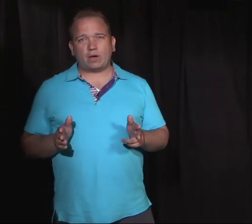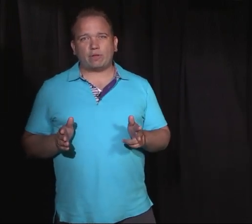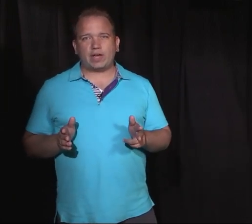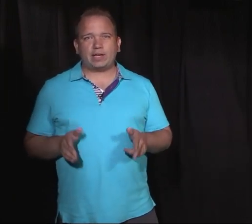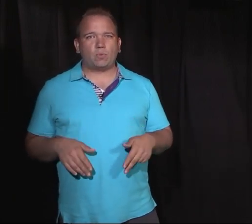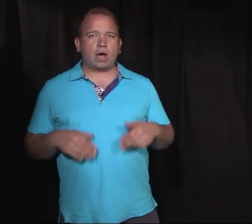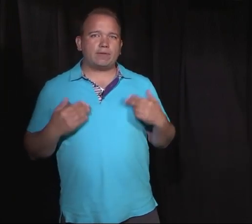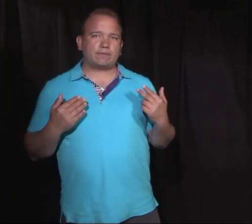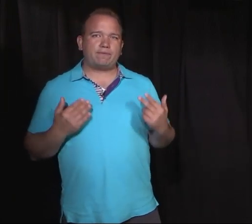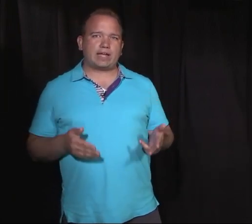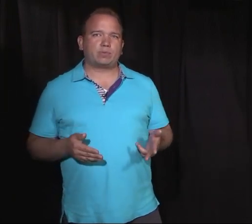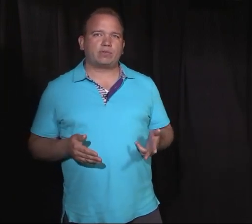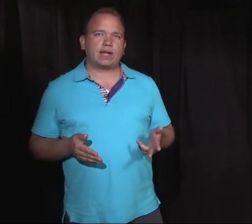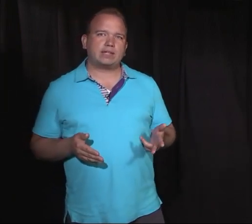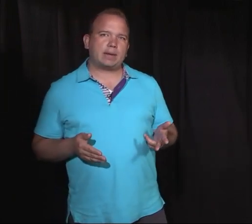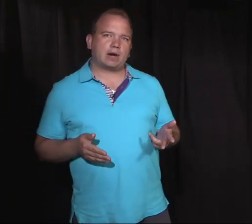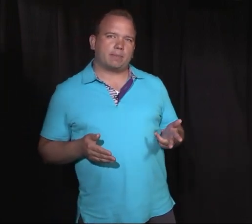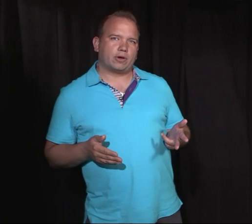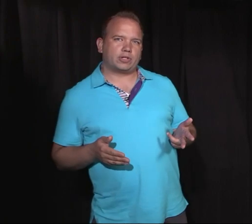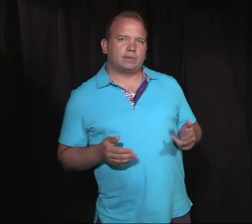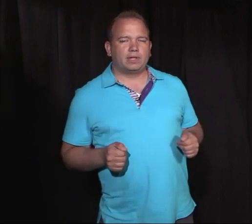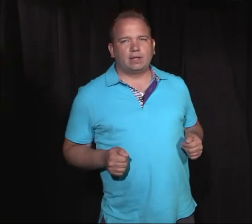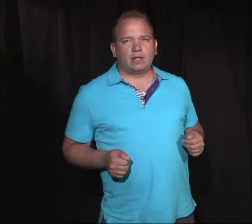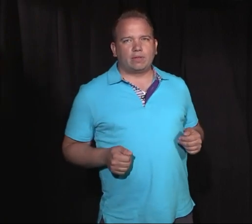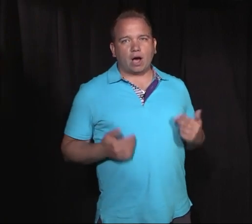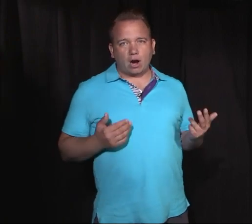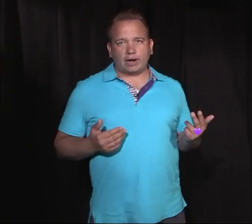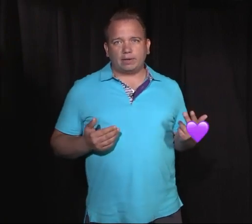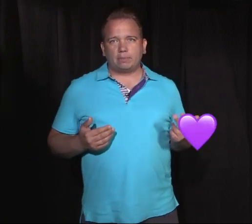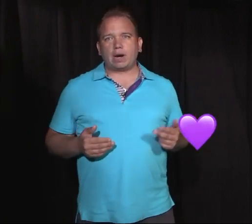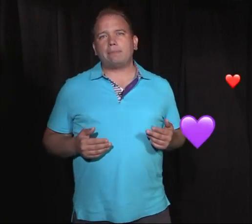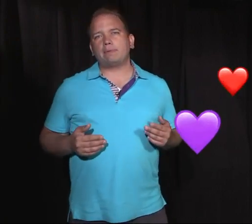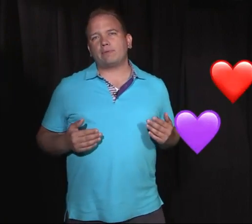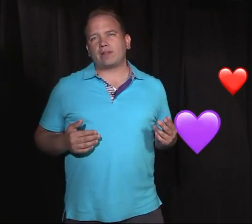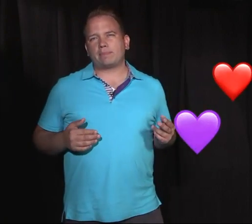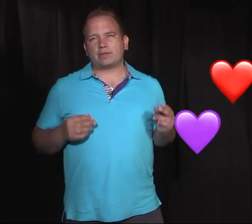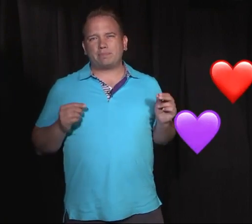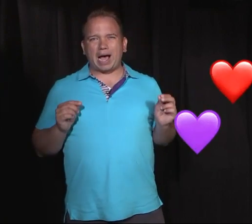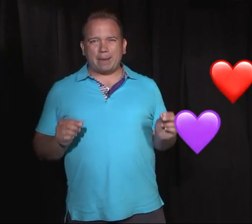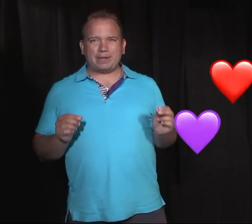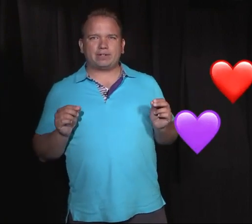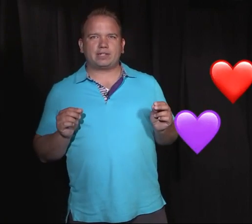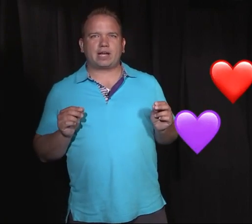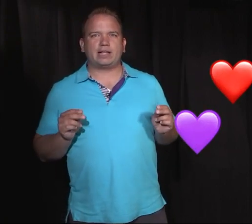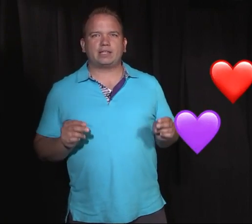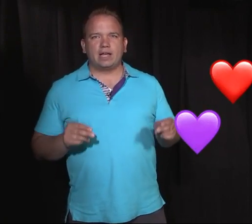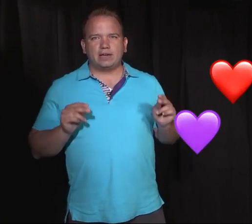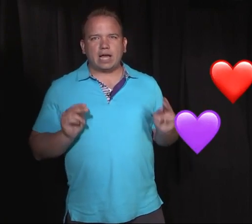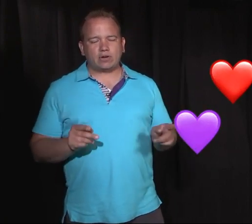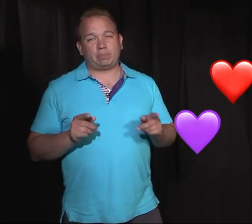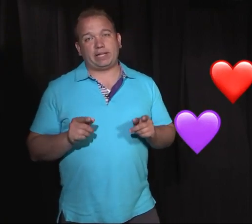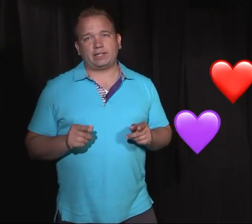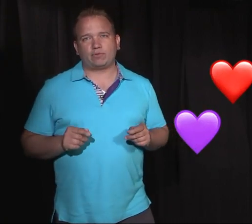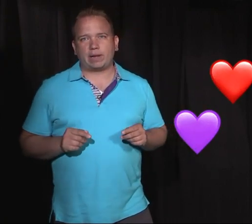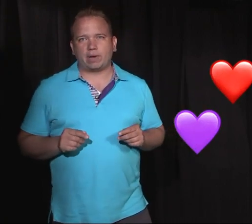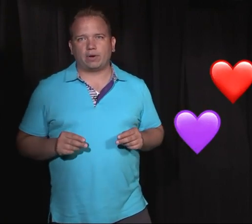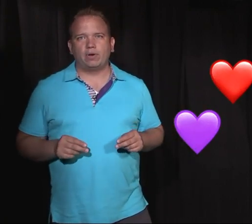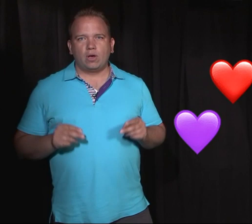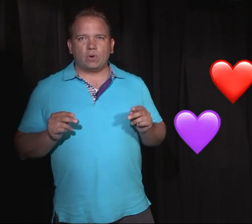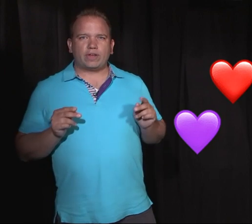whole thing? Well, there's a face with a raised eyebrow emoji. The heart, probably one of the most popular designs, now completes its rainbow with an